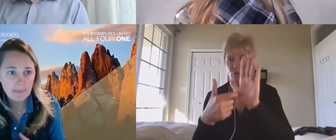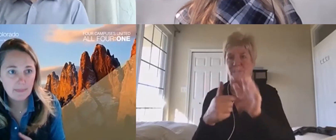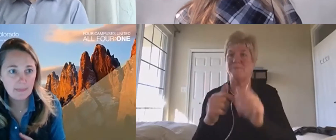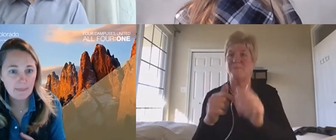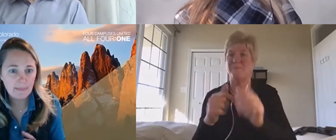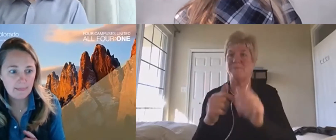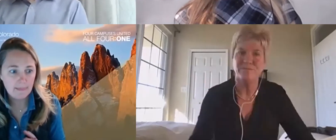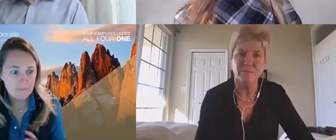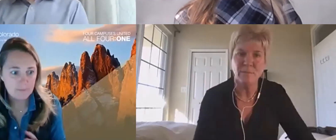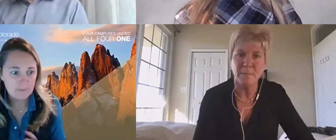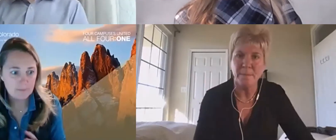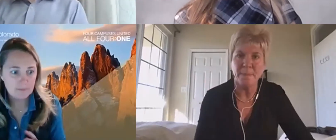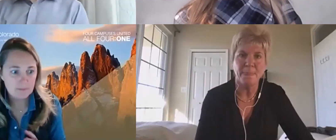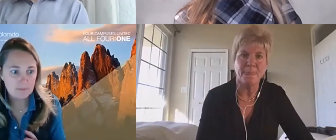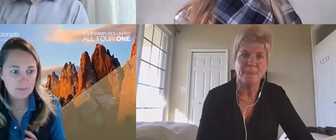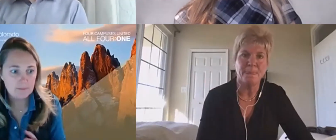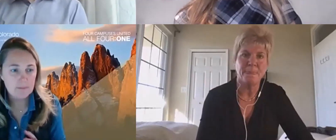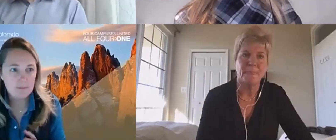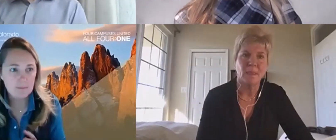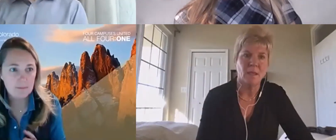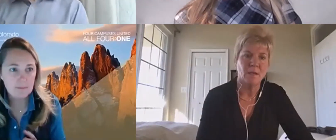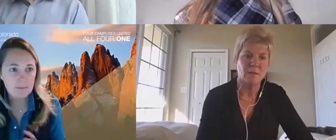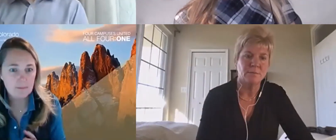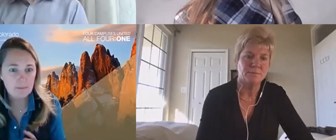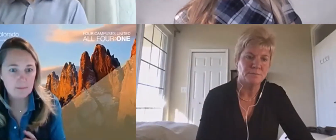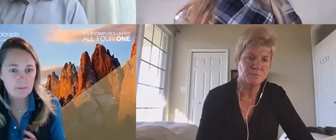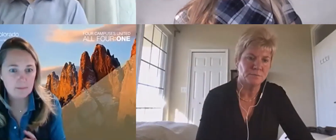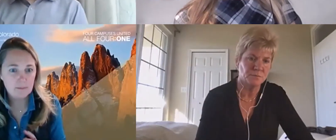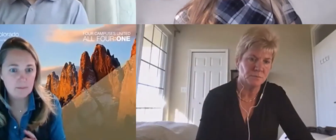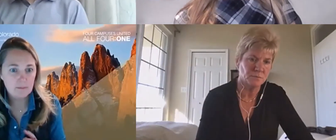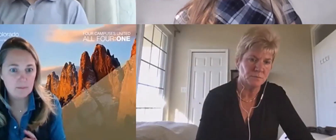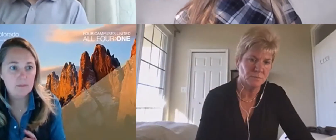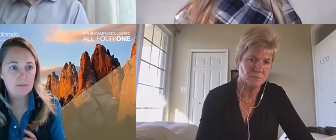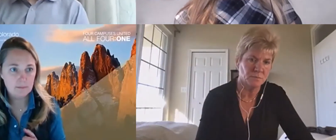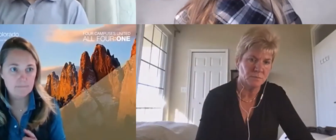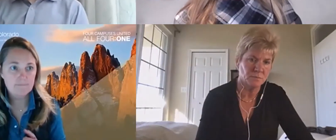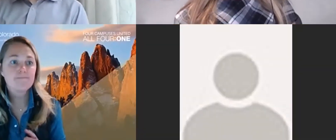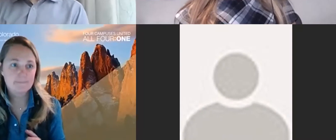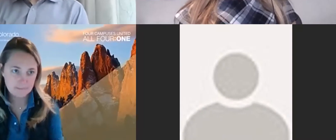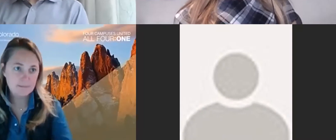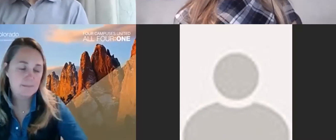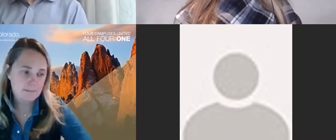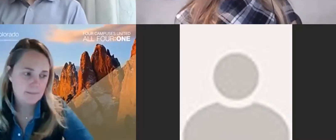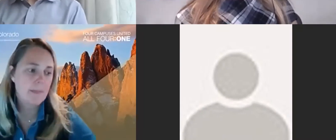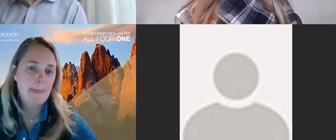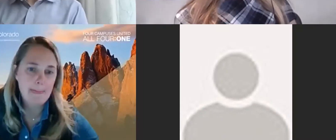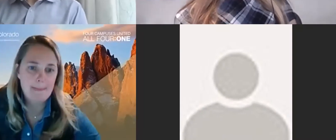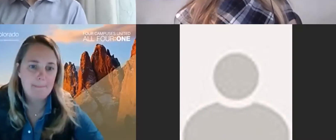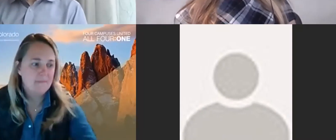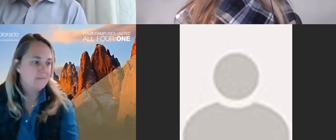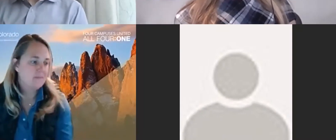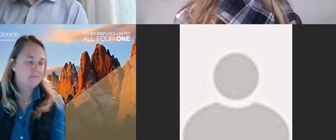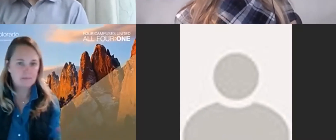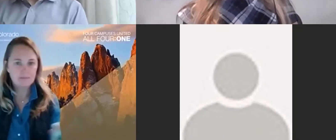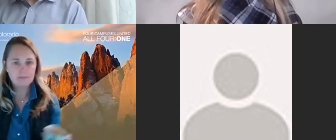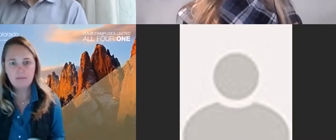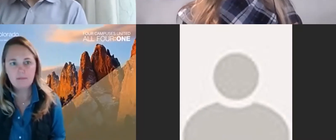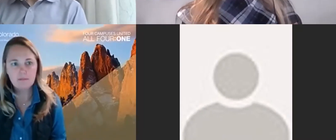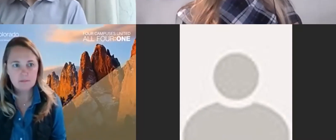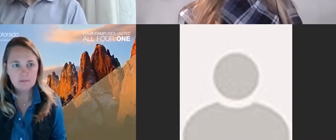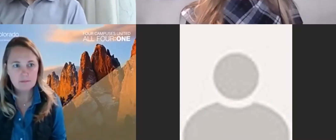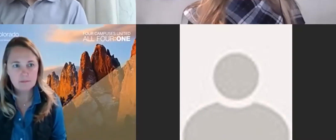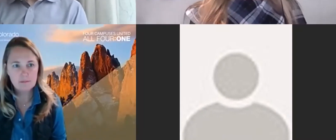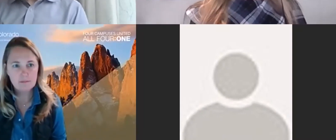The other opportunity as well, once they get on the job, there's a way to use AI